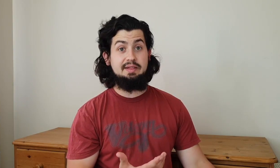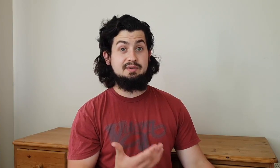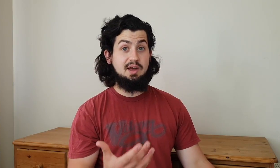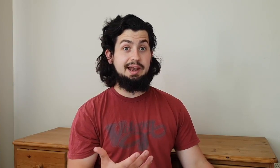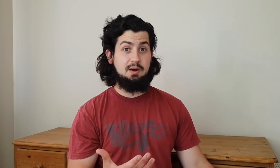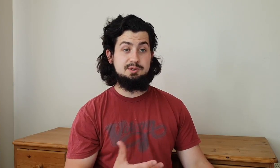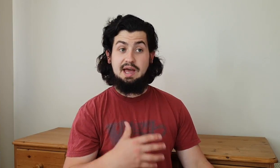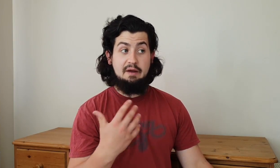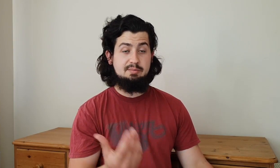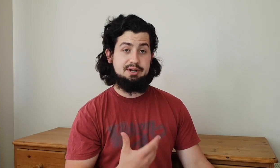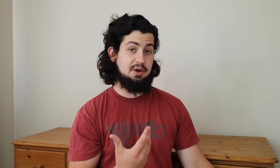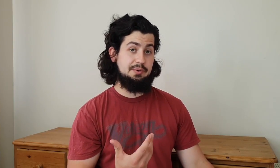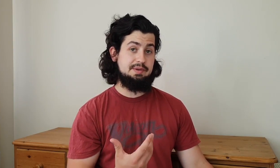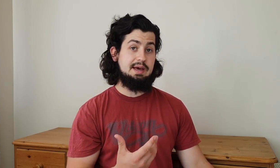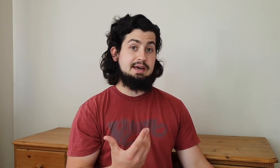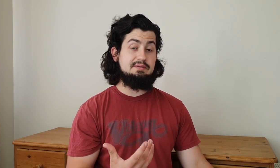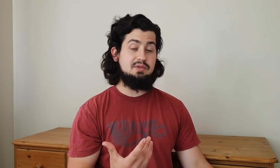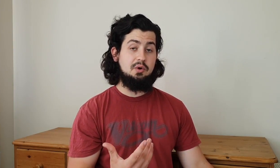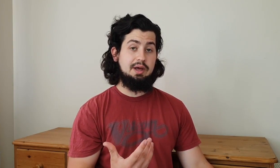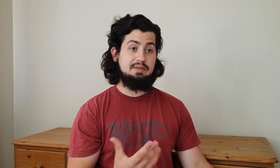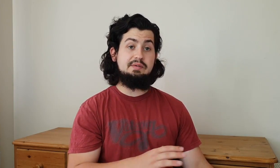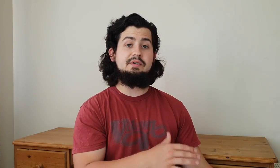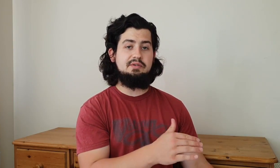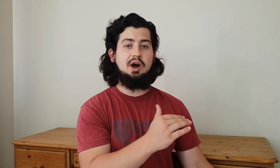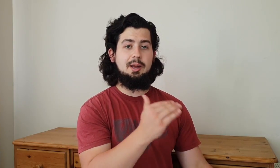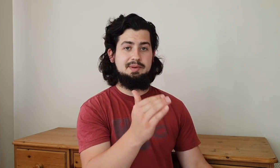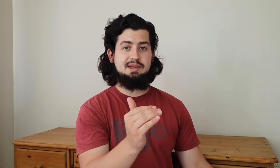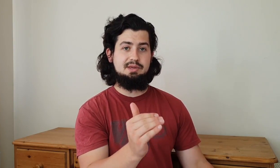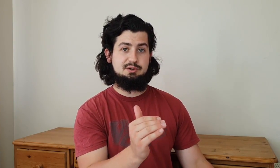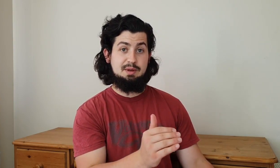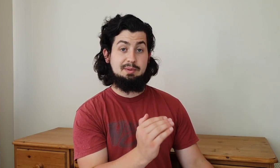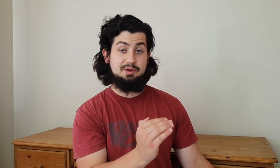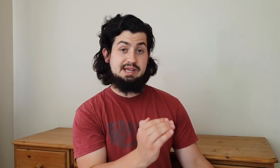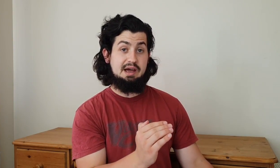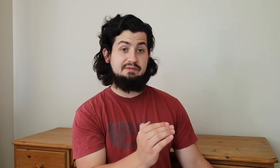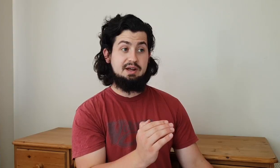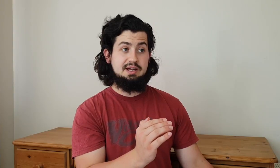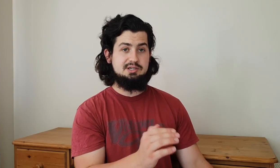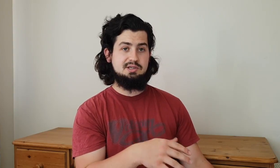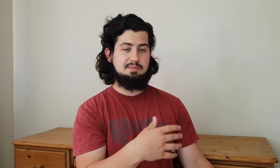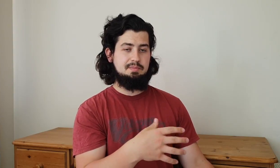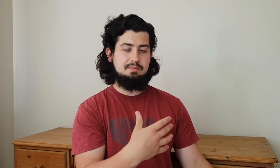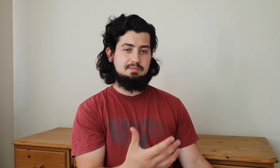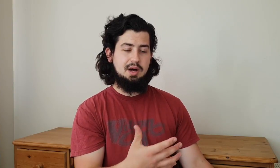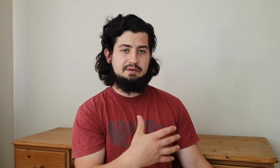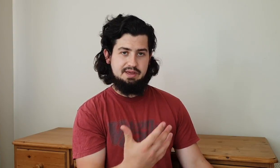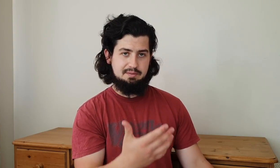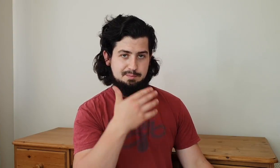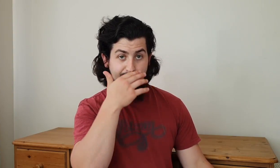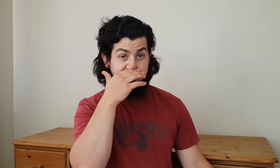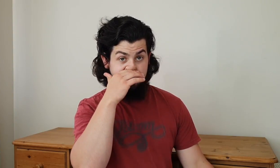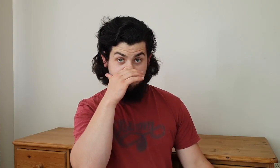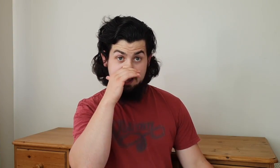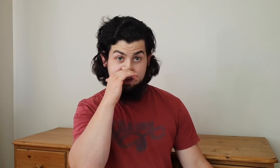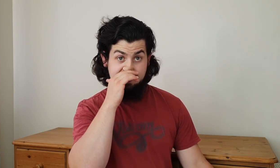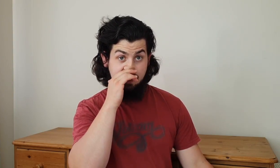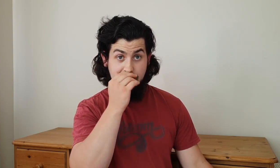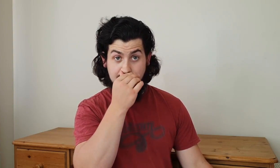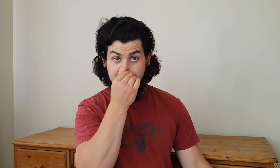have a sign language that everybody knows even though like they have a very high percentage of people who are deaf it's just part of their part of their genetics that they have